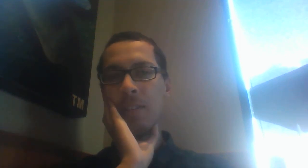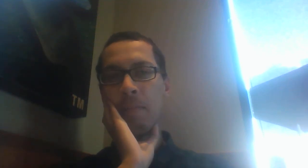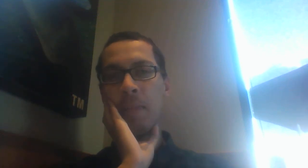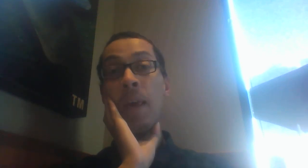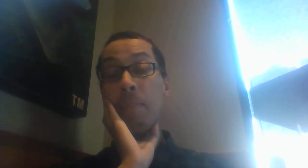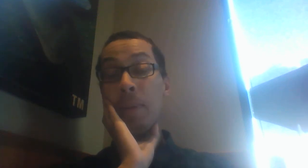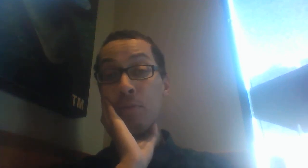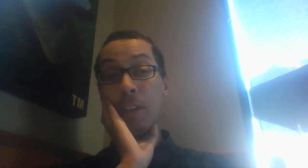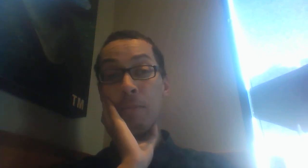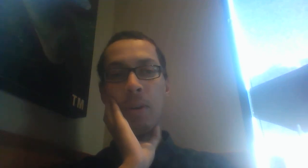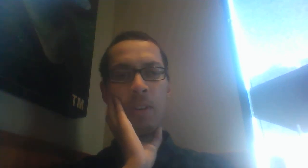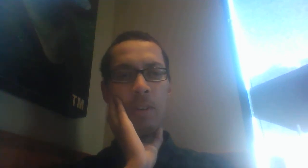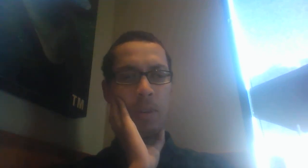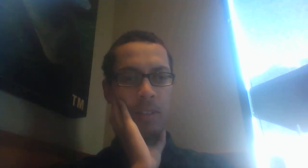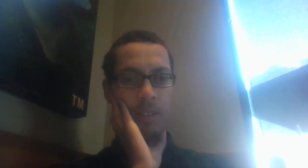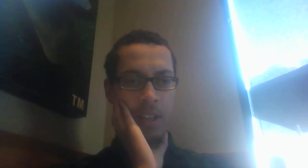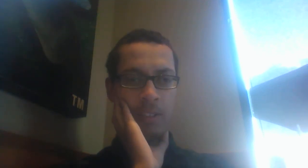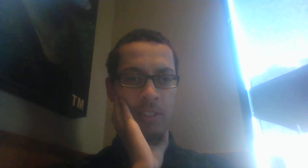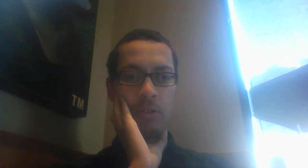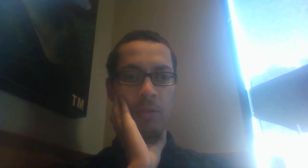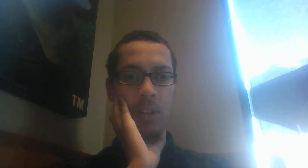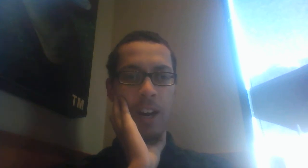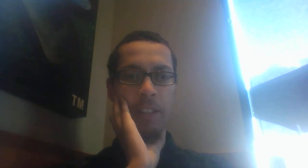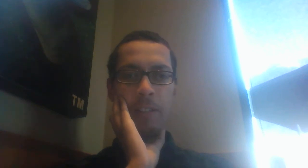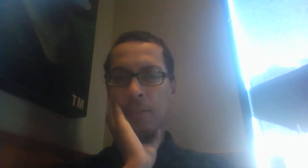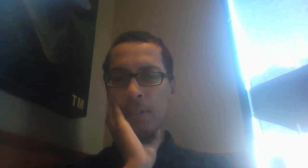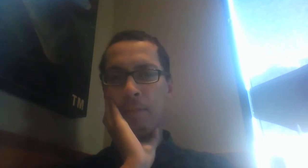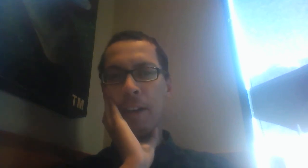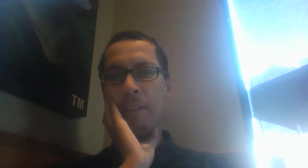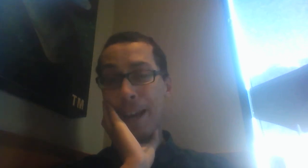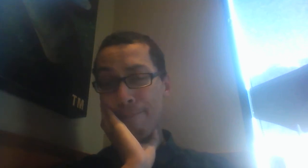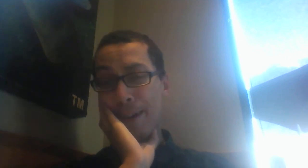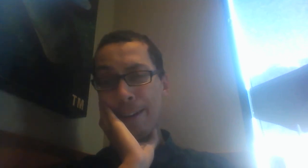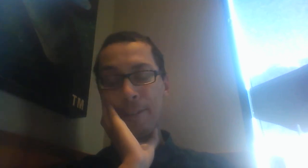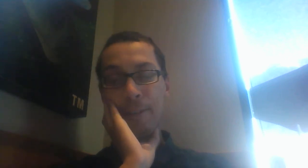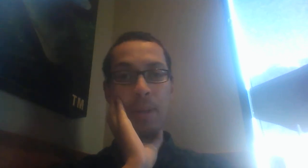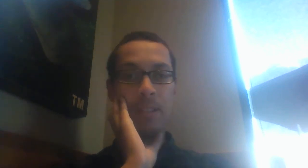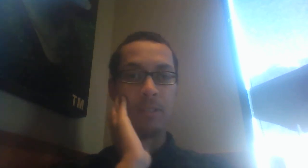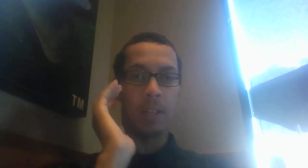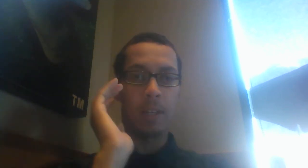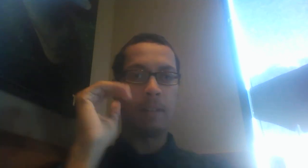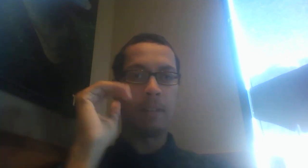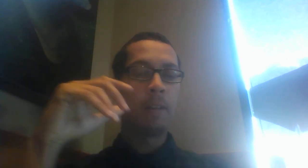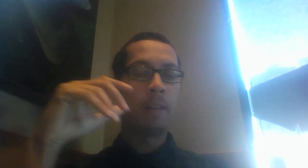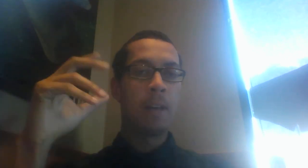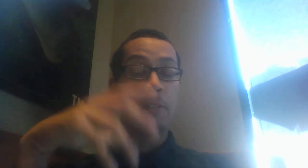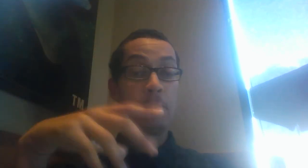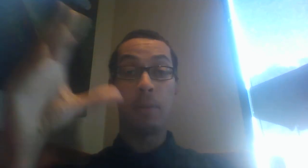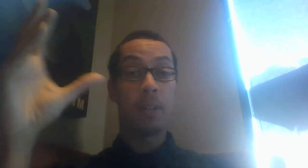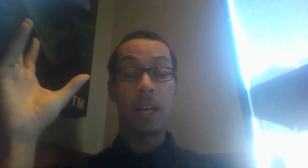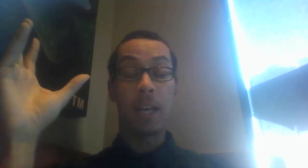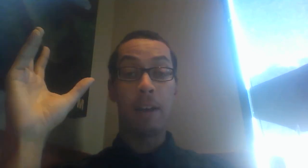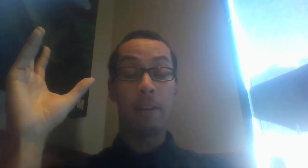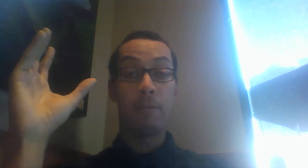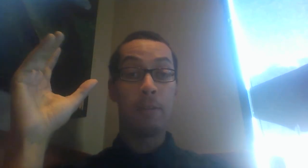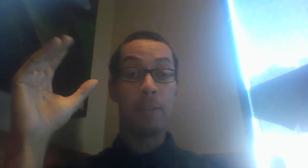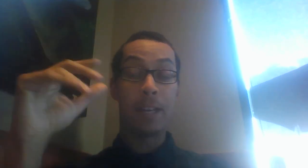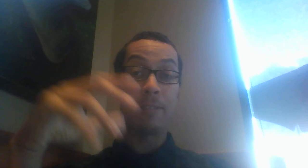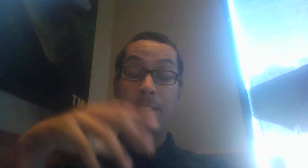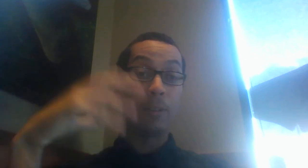Beatrix Potter wouldn't take too kindly to something of that matter, but, uh, I just wanted to get that through there, because I know